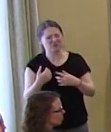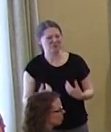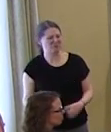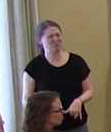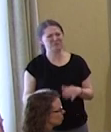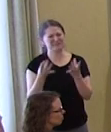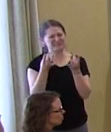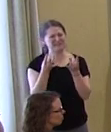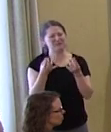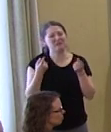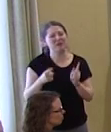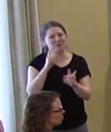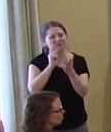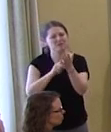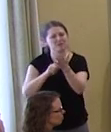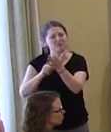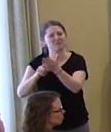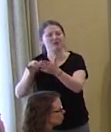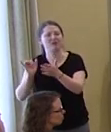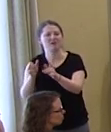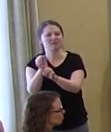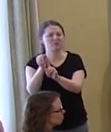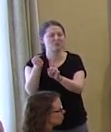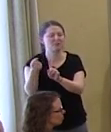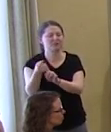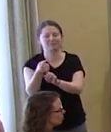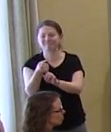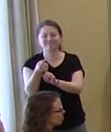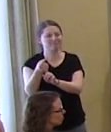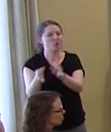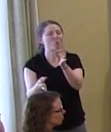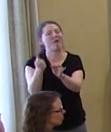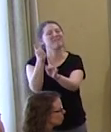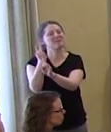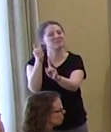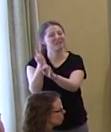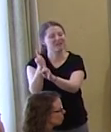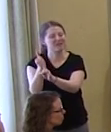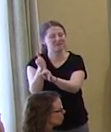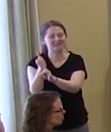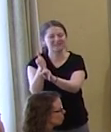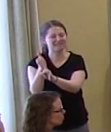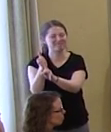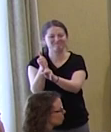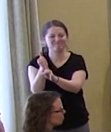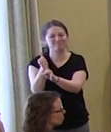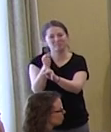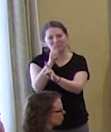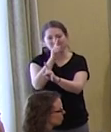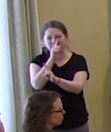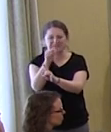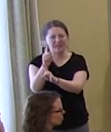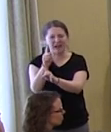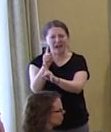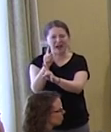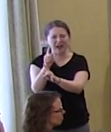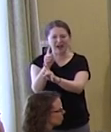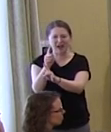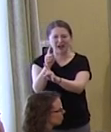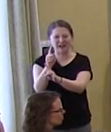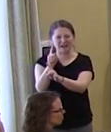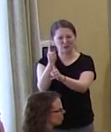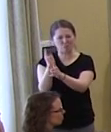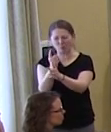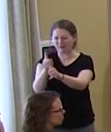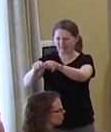But what you start to see is a situation where the court has not been the place where we should put